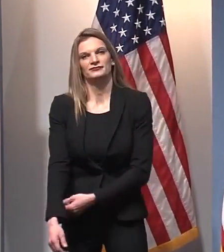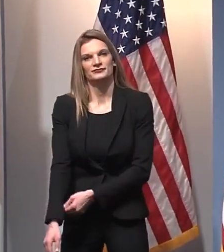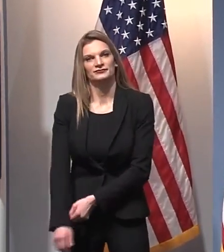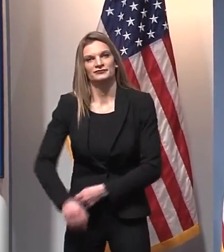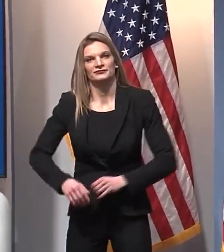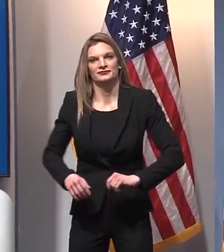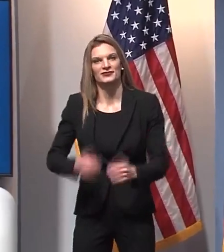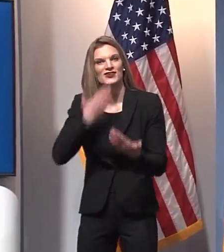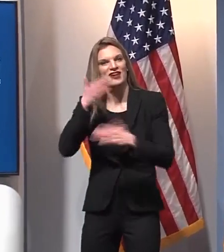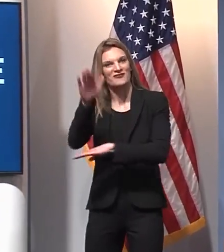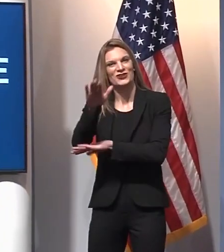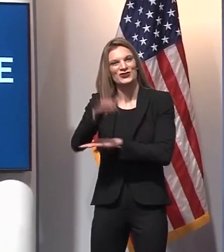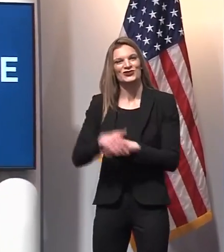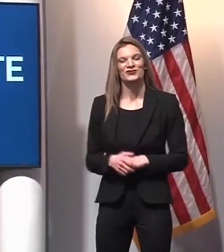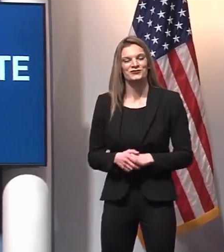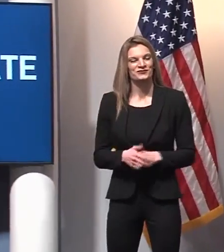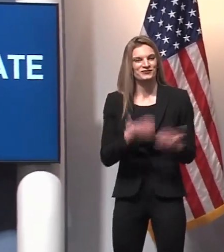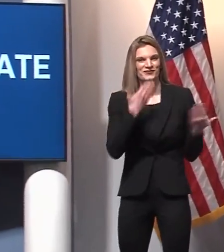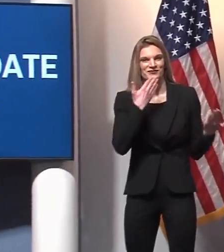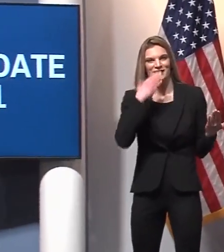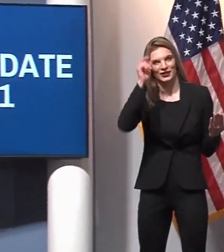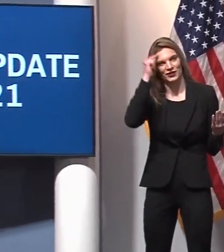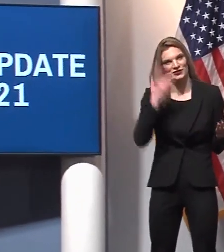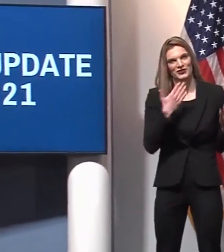Good afternoon, and thank you, Governor.